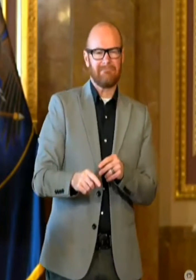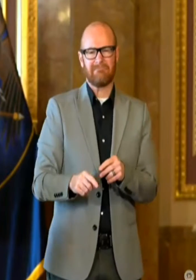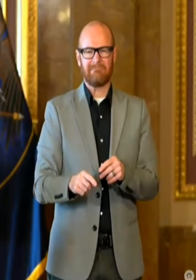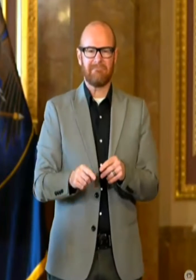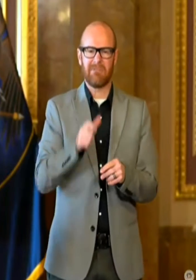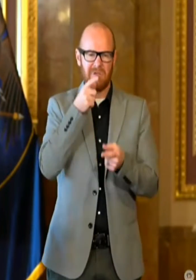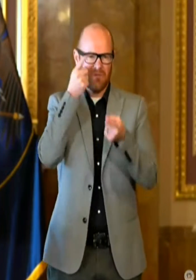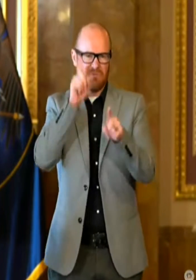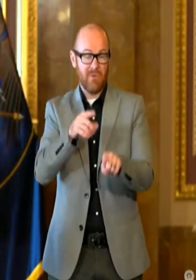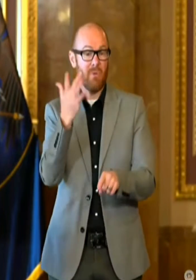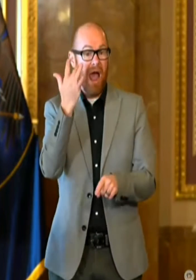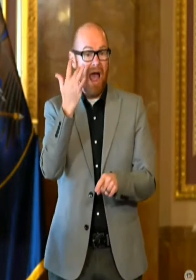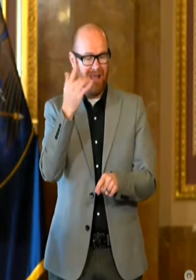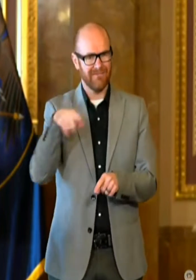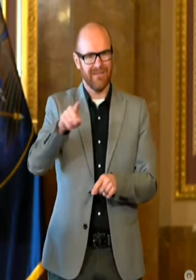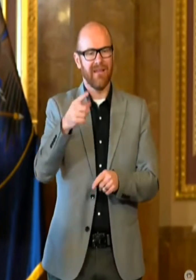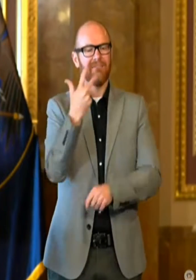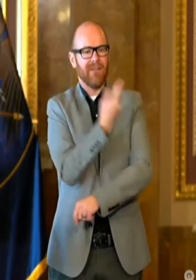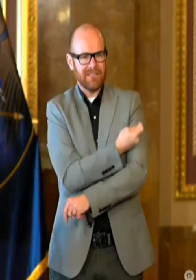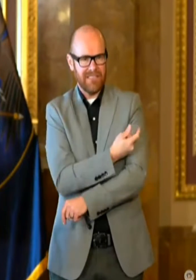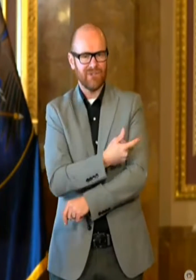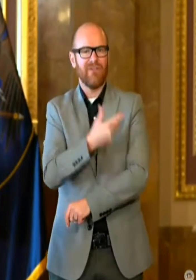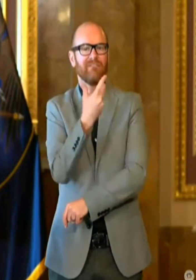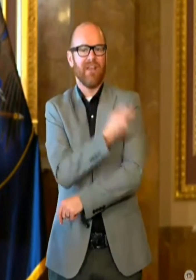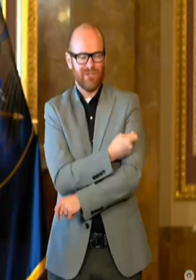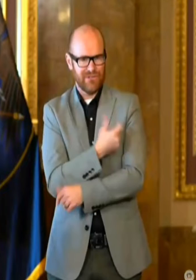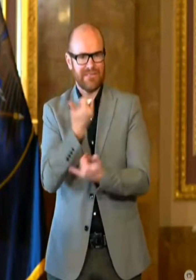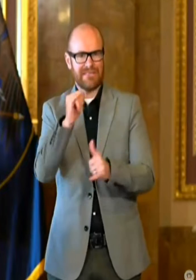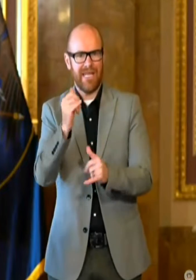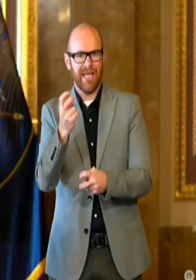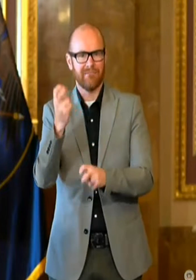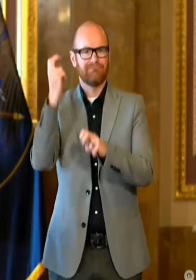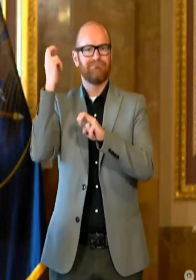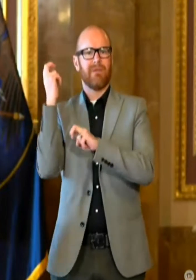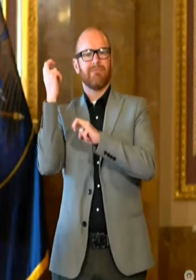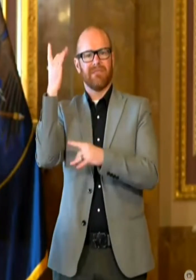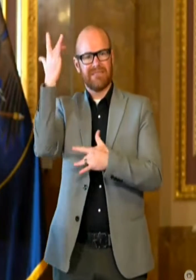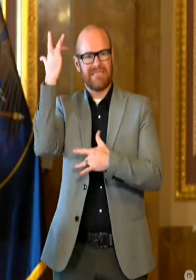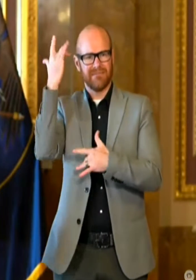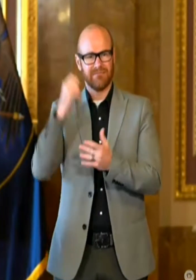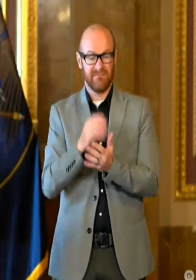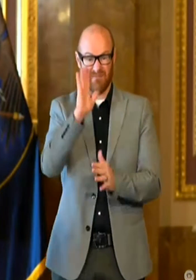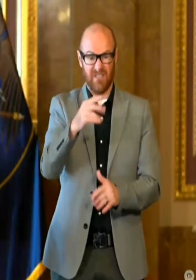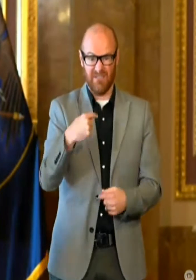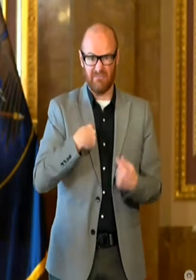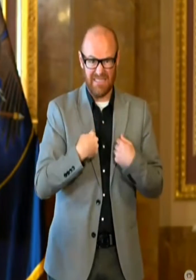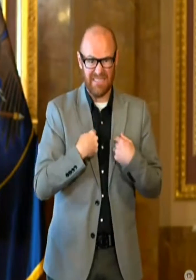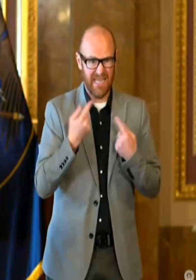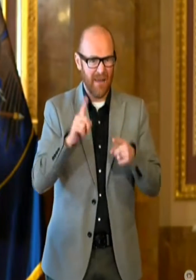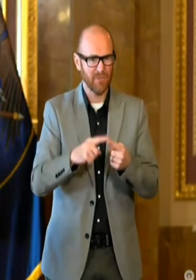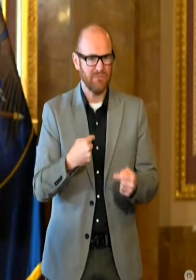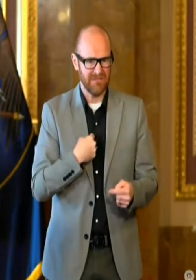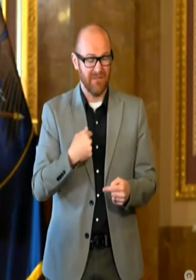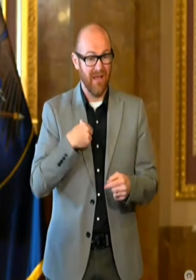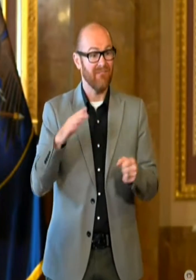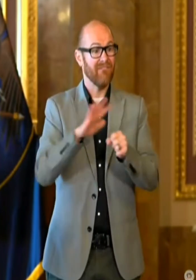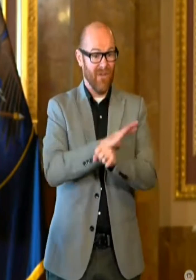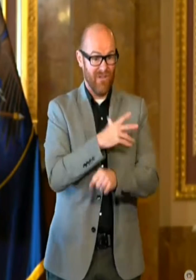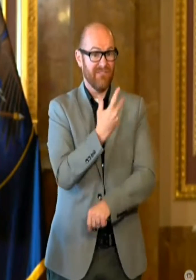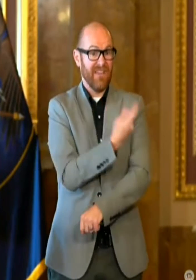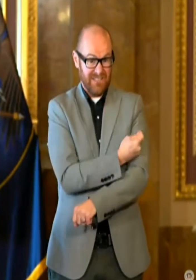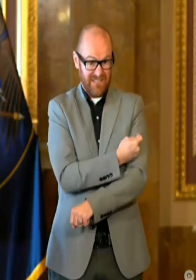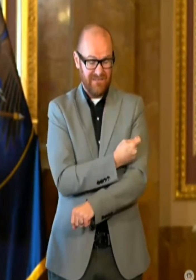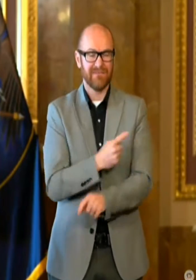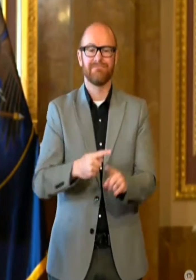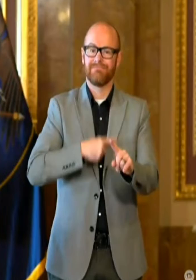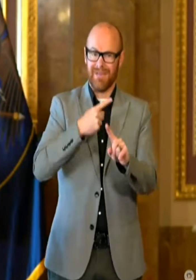fully vaccinated and still got sick. I was one of those who was fully vaccinated and still got sick, but